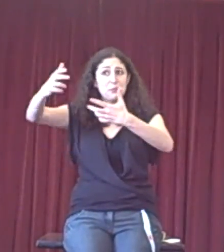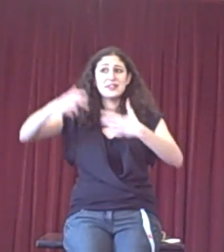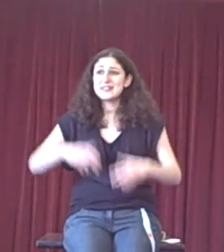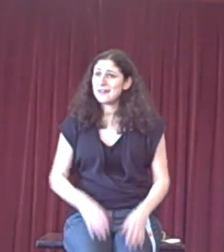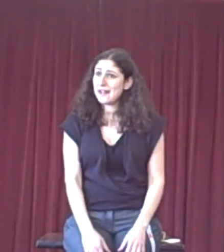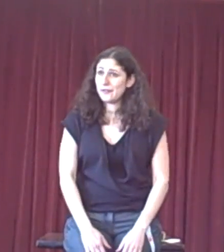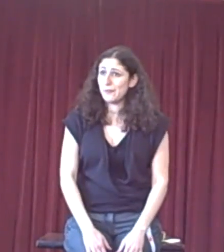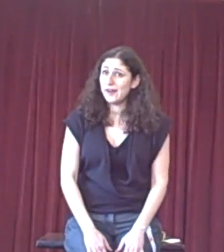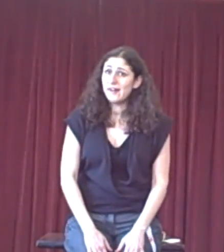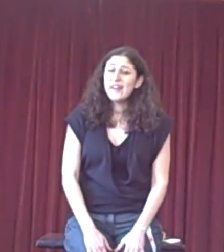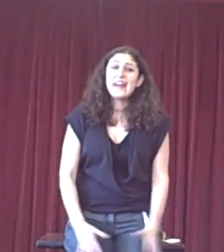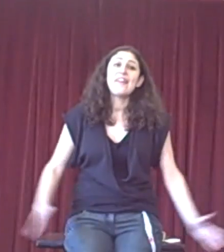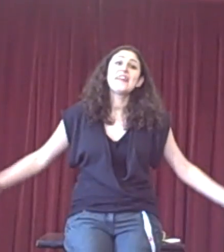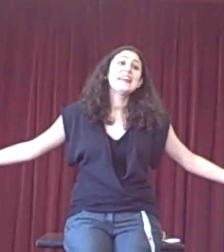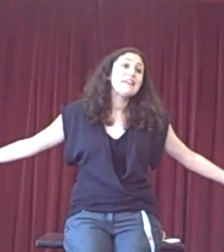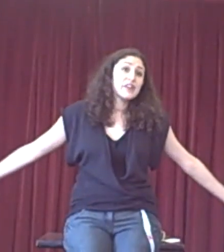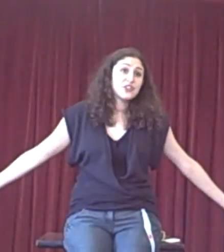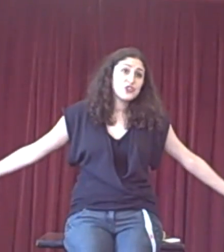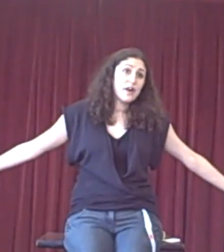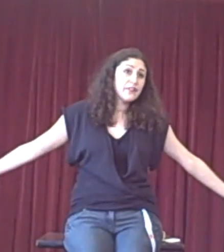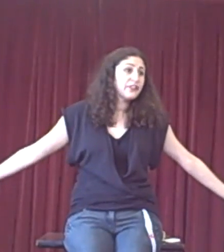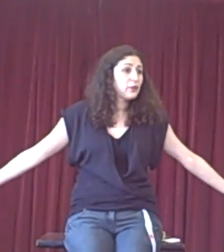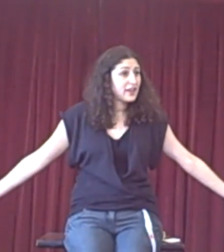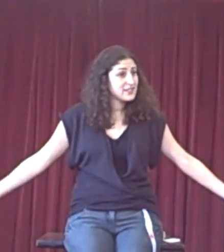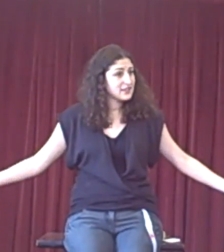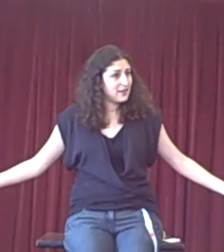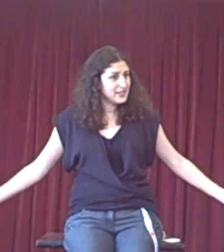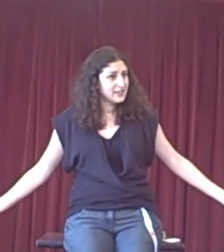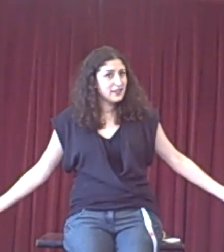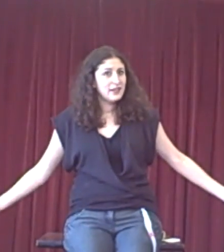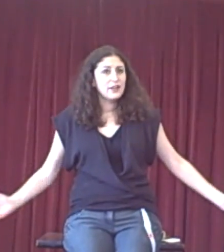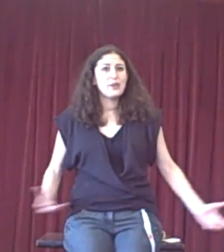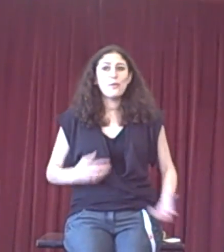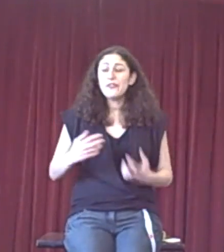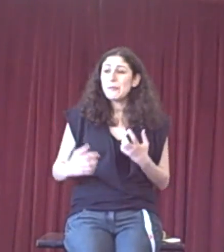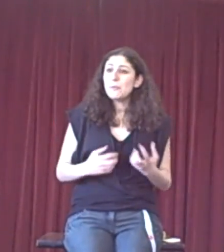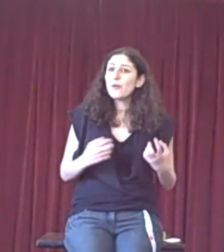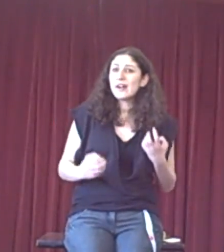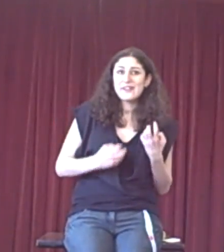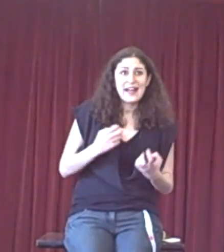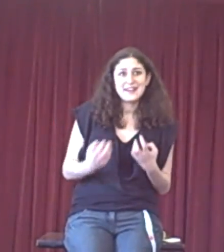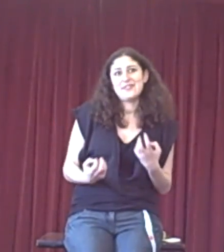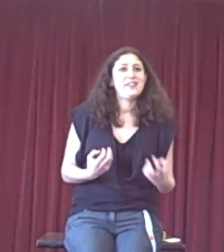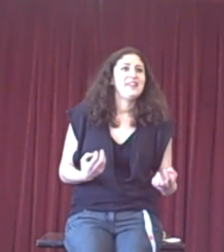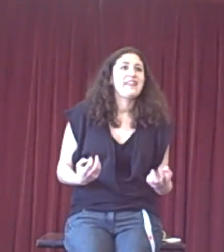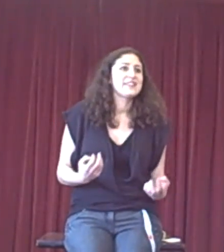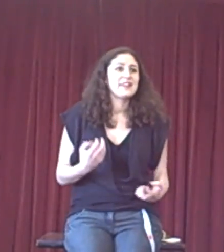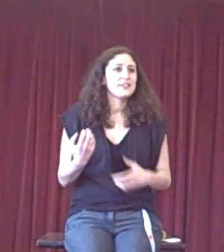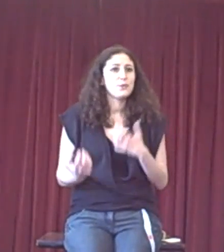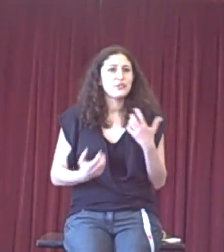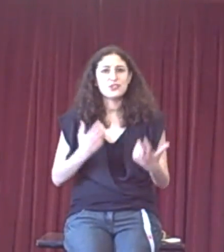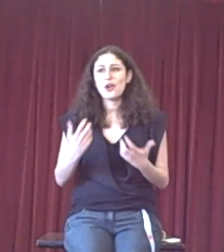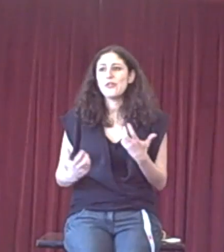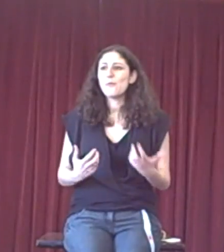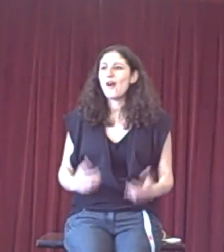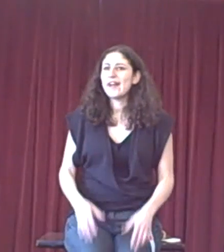and we're to tell you how good we are. And then leave it to chance and they decide. You want to be more kind of active in it in that sense. want to show them why